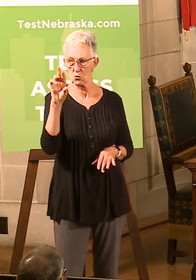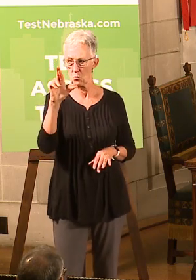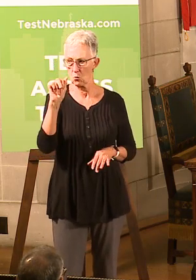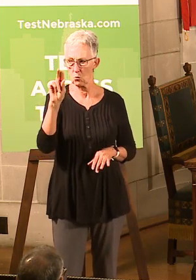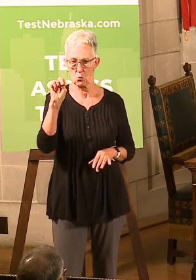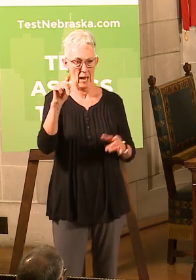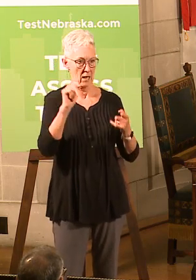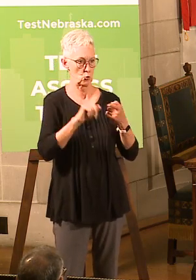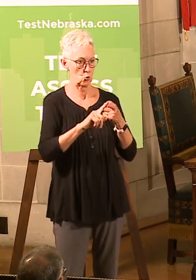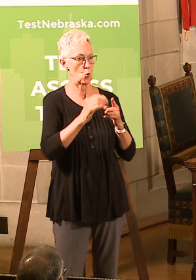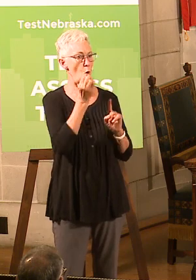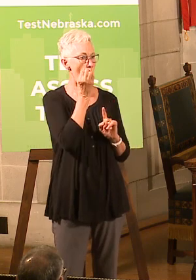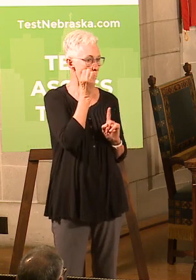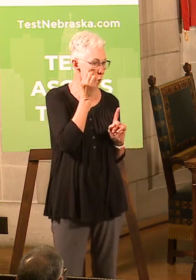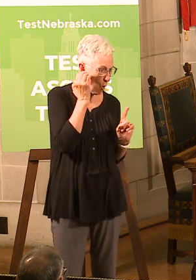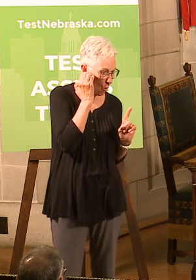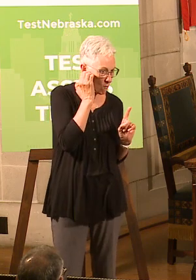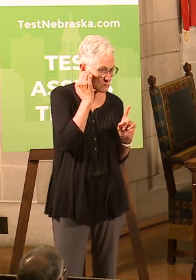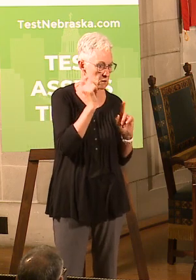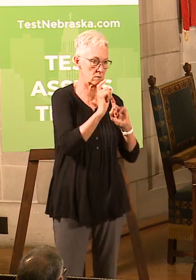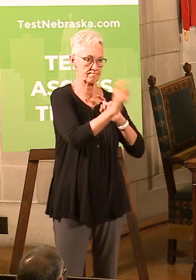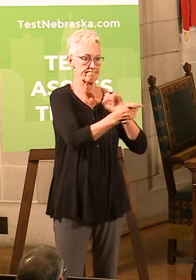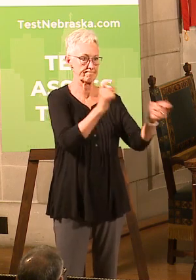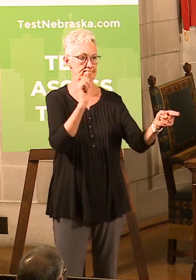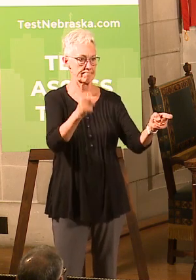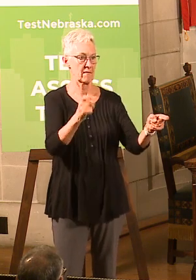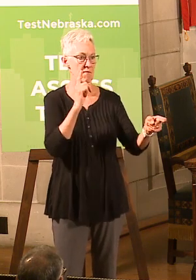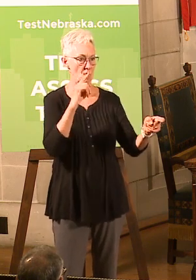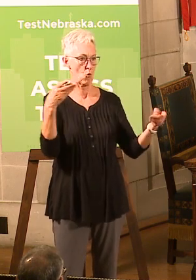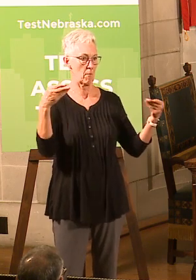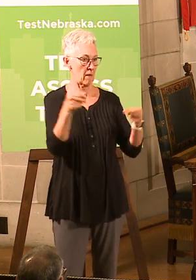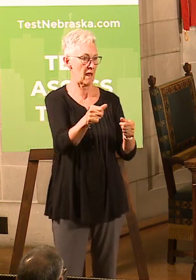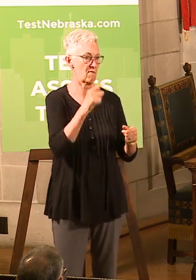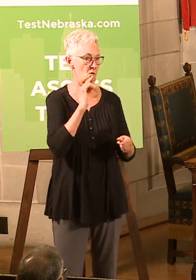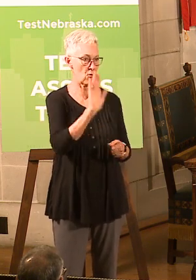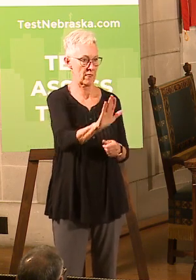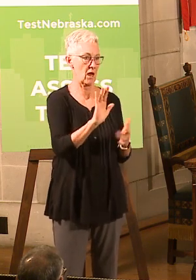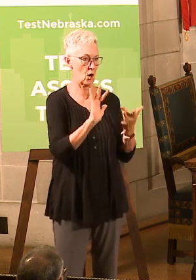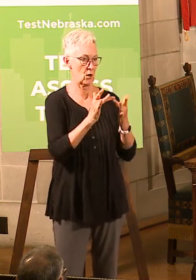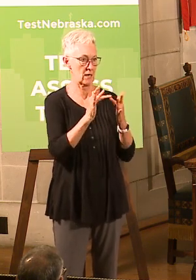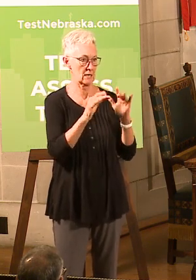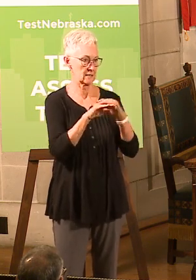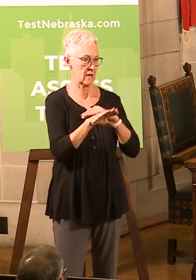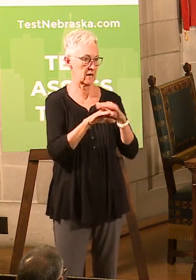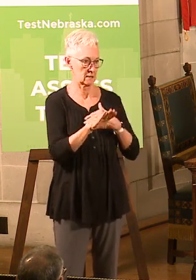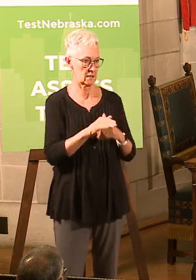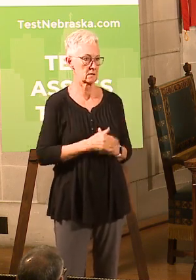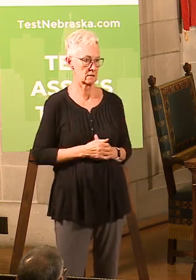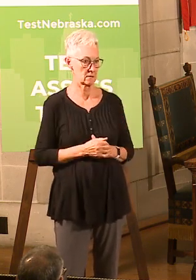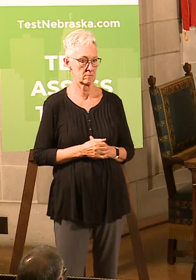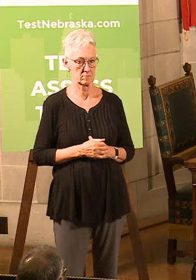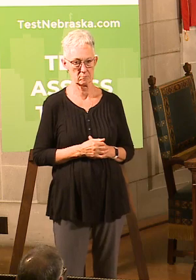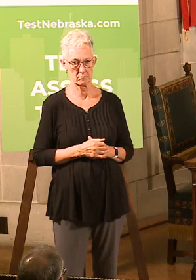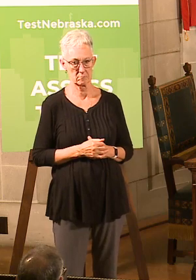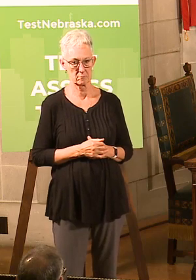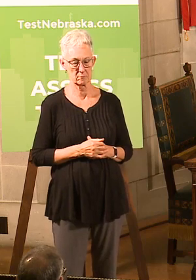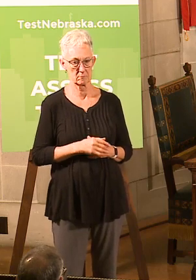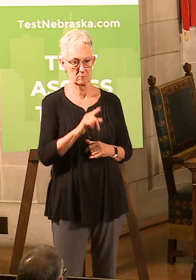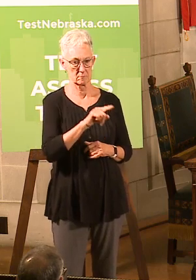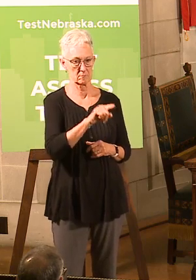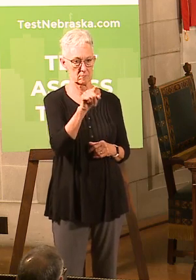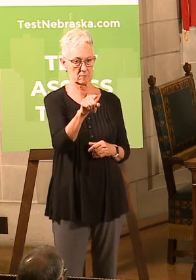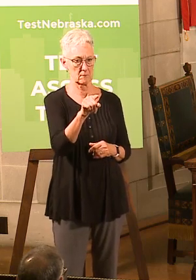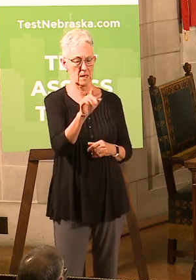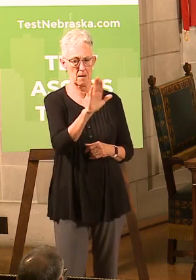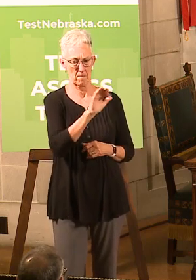households, right, to help cover internet access. So, that's a million dollars from the Public Service Commission. Yeah, Fred. Back on the skills